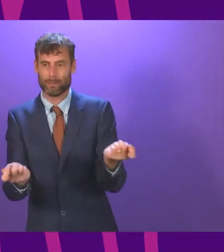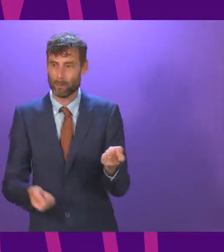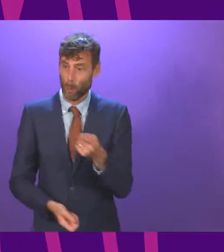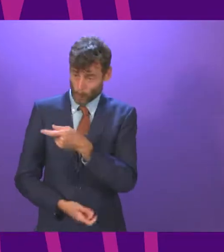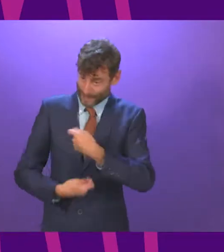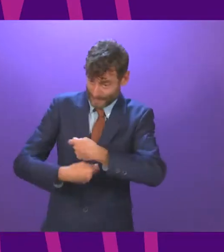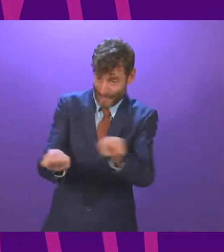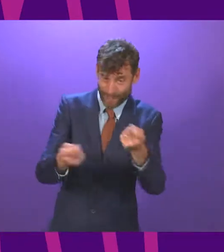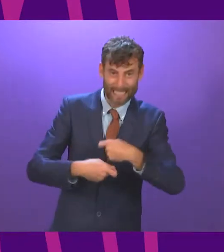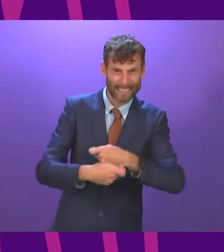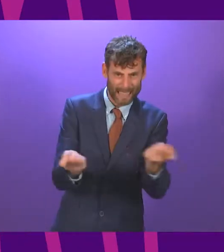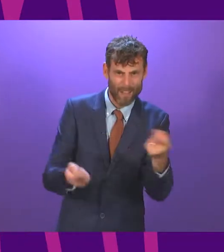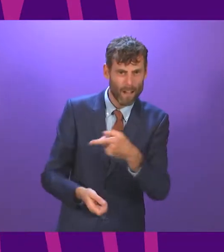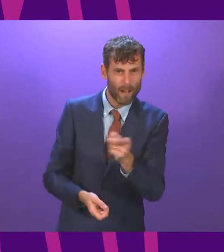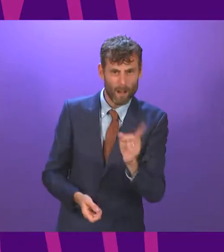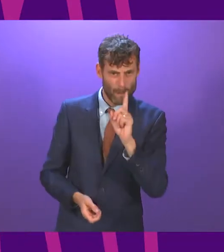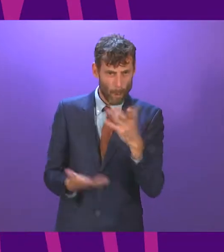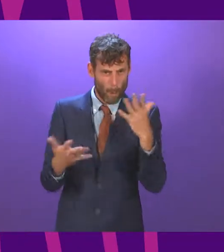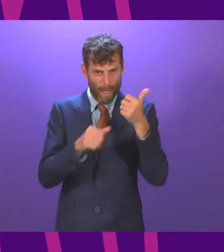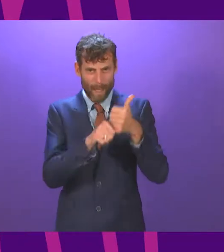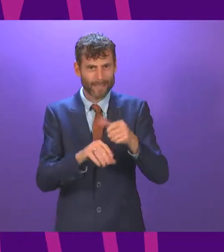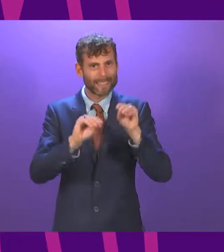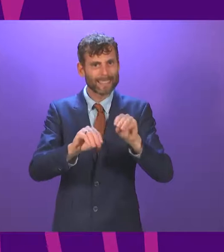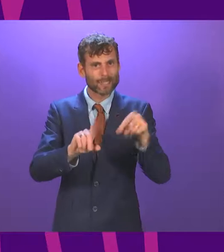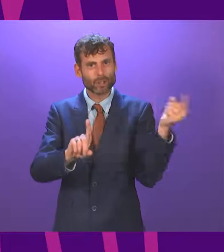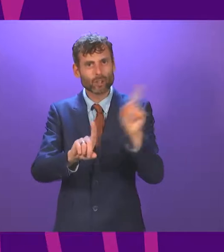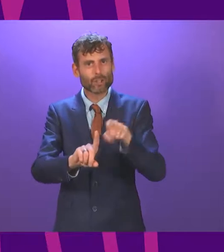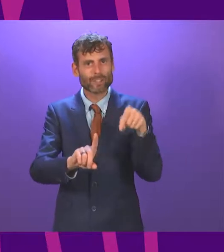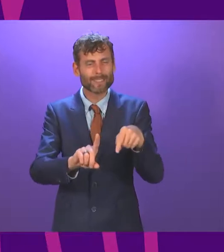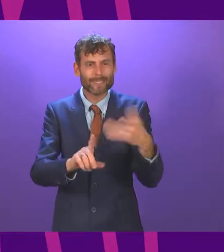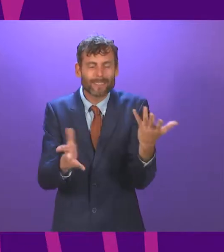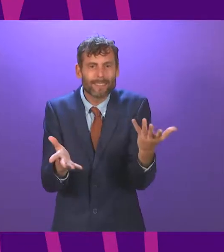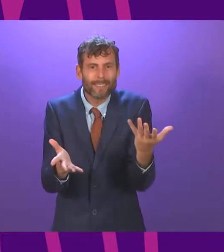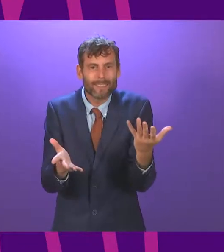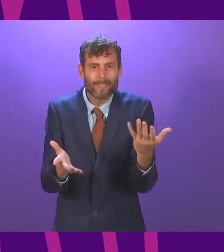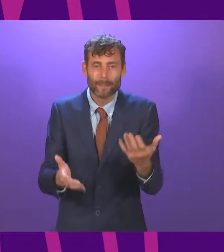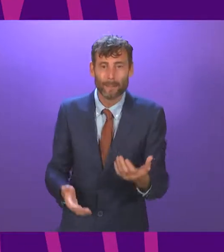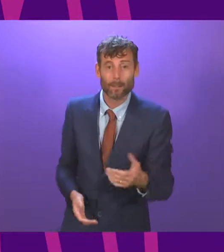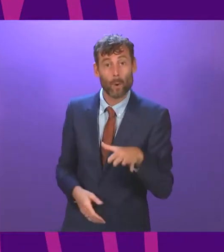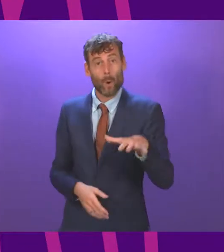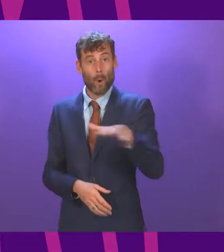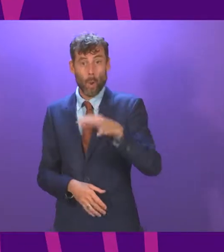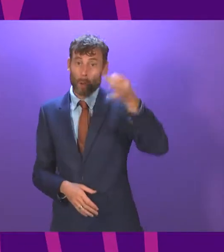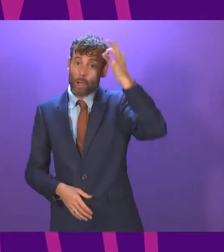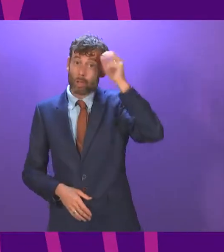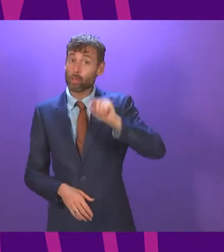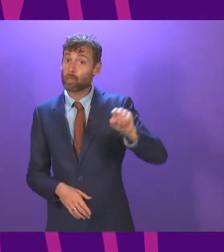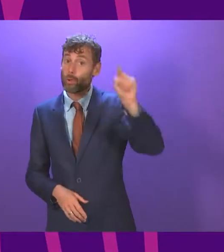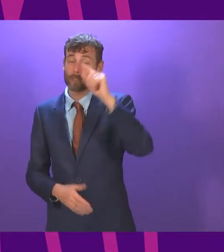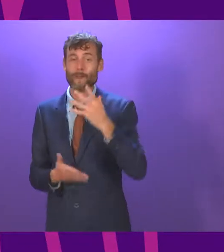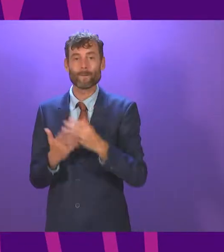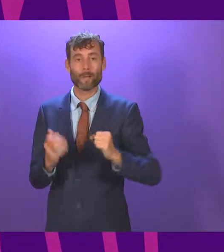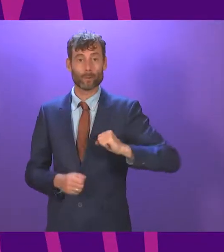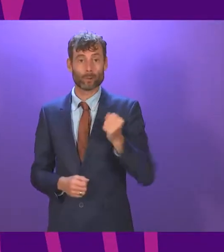children and young people that need them. Something which is made even more ridiculous by the fact that some local authorities such as Scottish